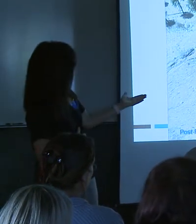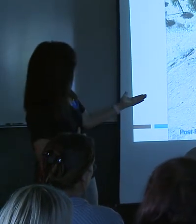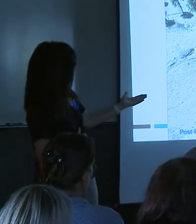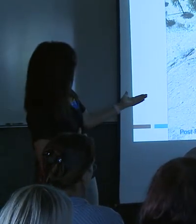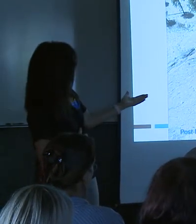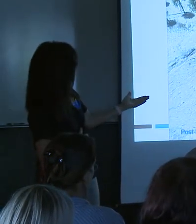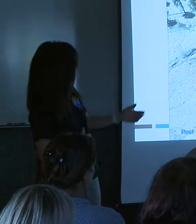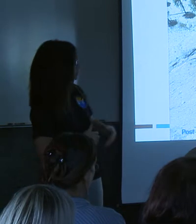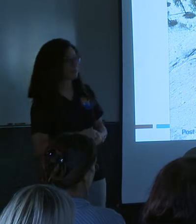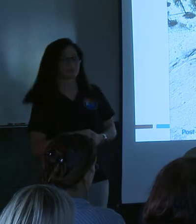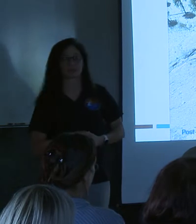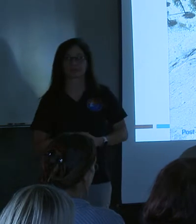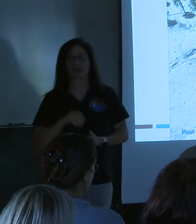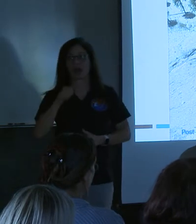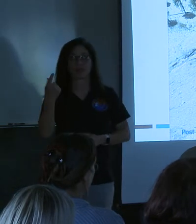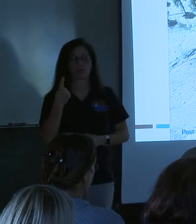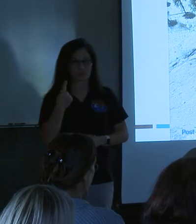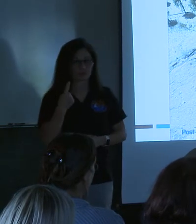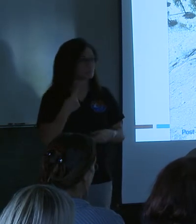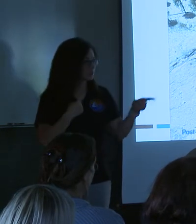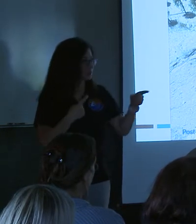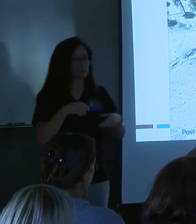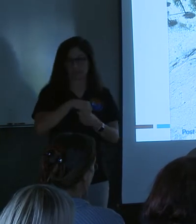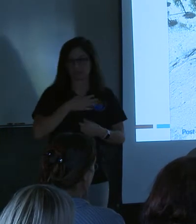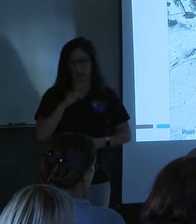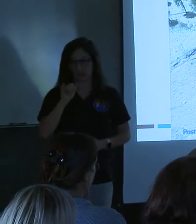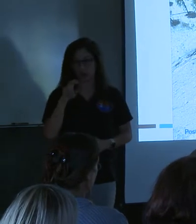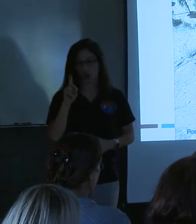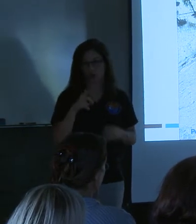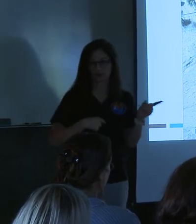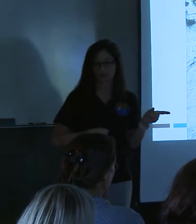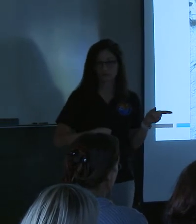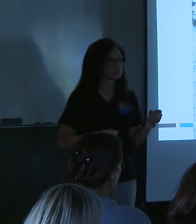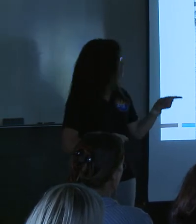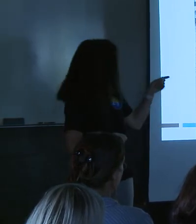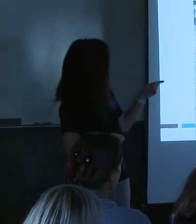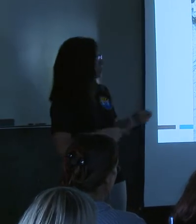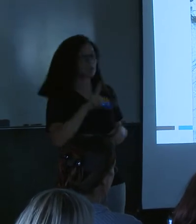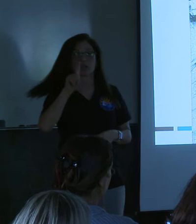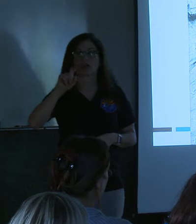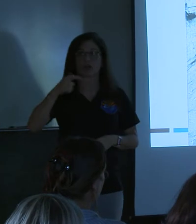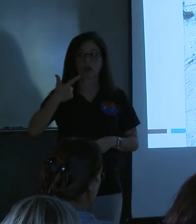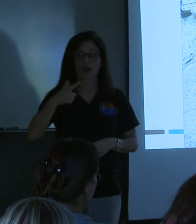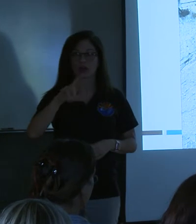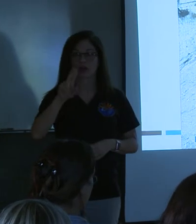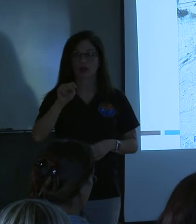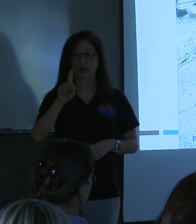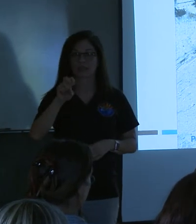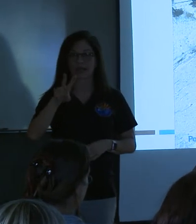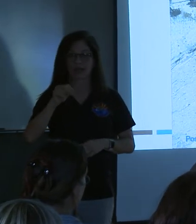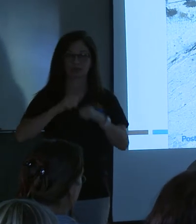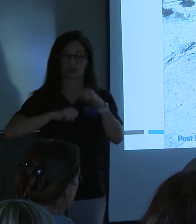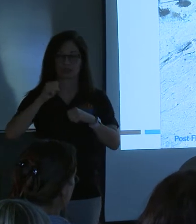So here's the other one. Okay, so we have this log rundown structure here. And it's not